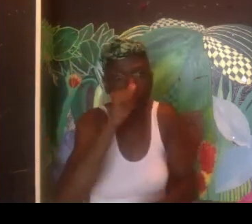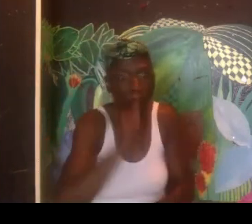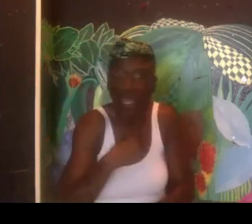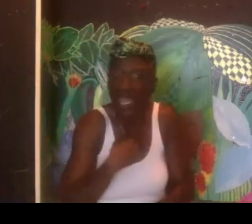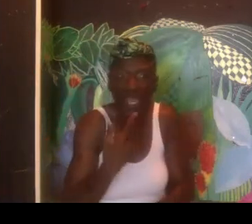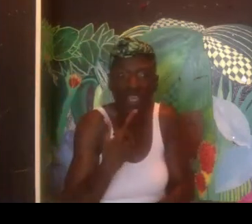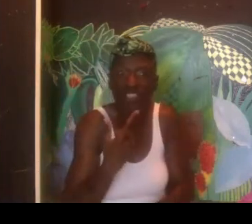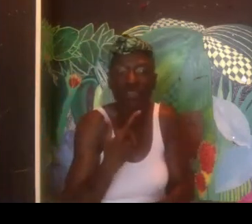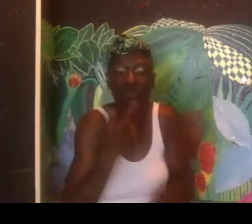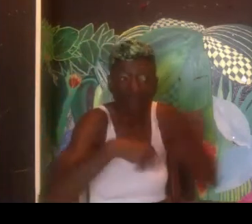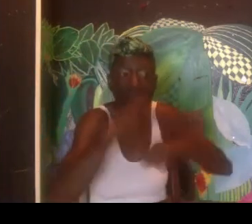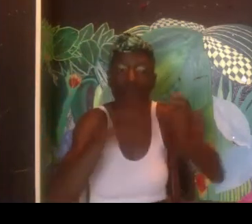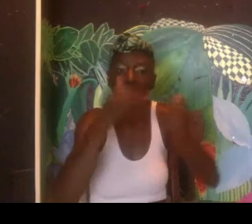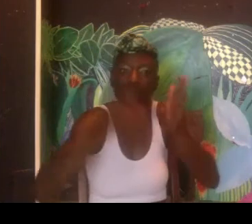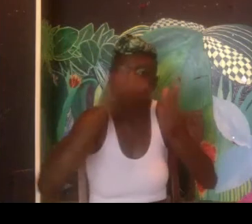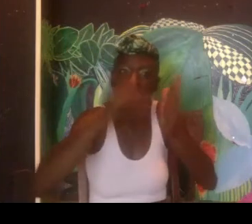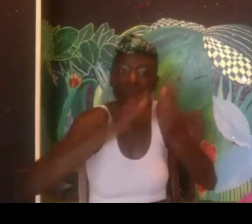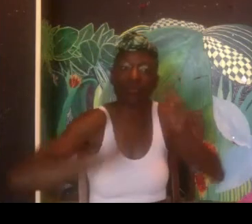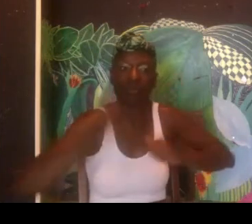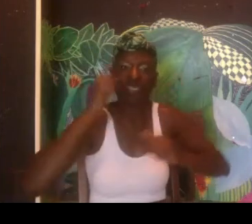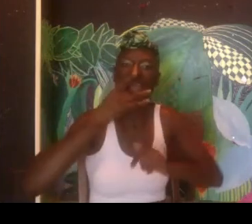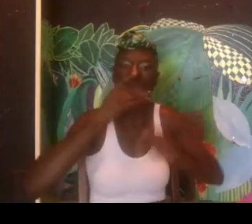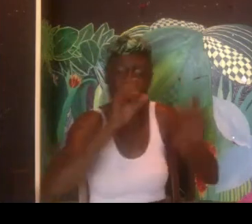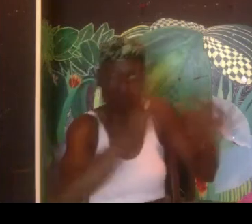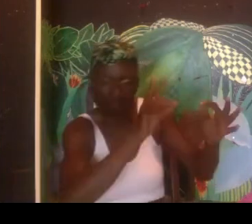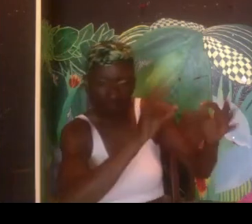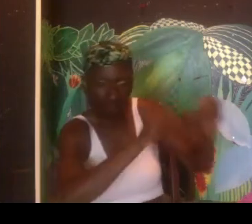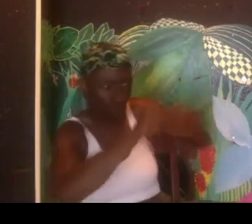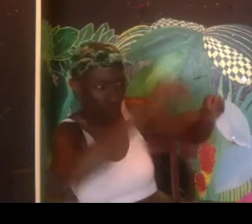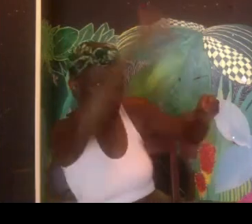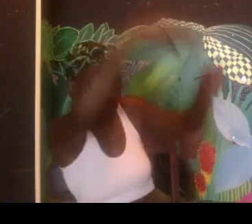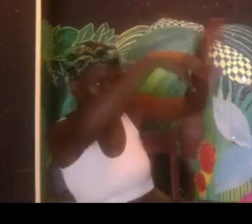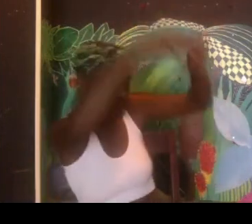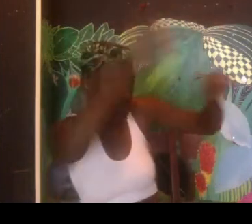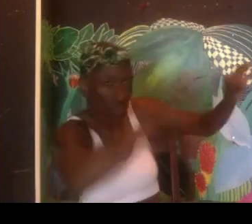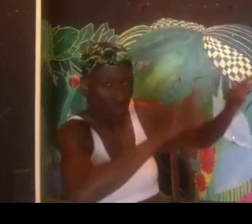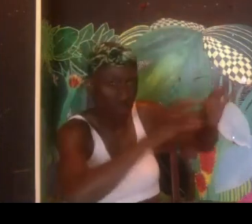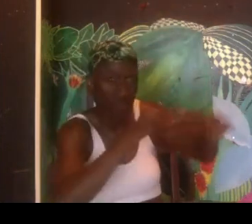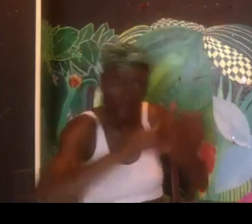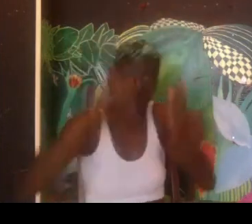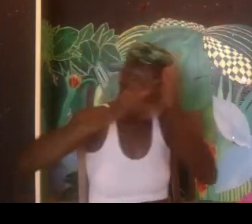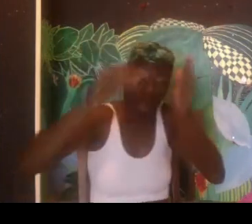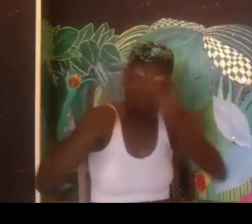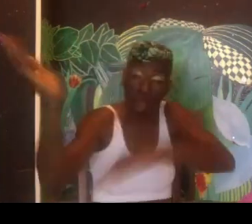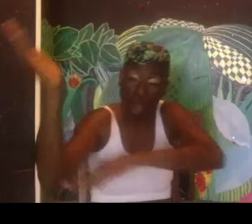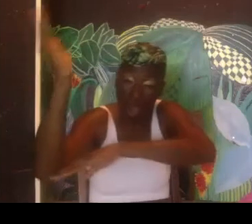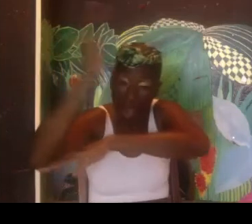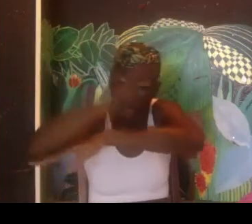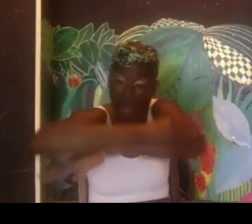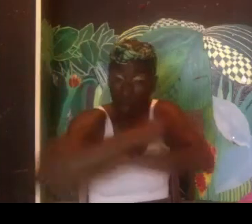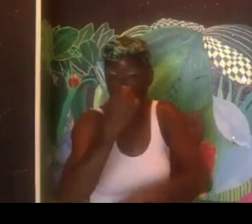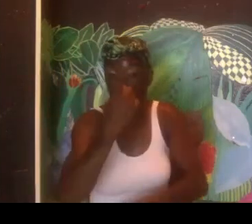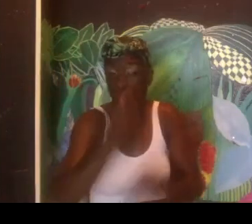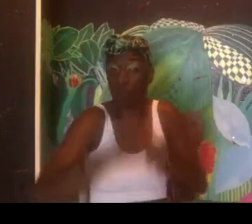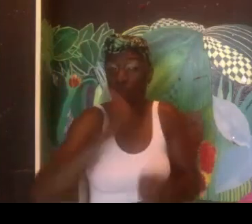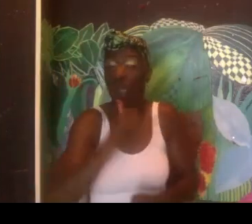very overwhelming to work with, like, lights and so on. And to make sure, like, you have to be very patient through the